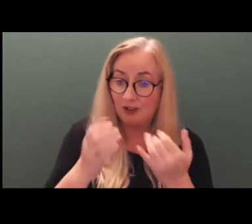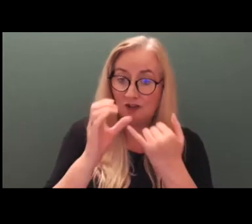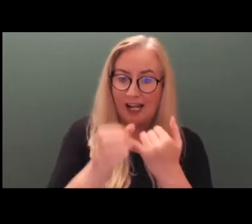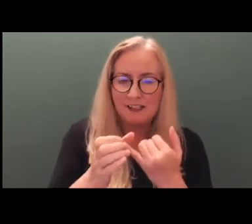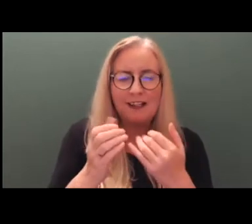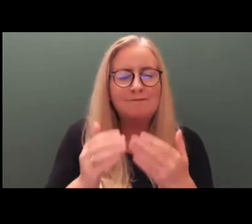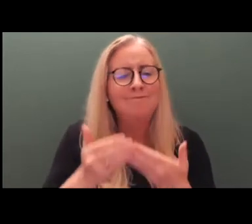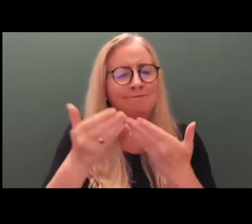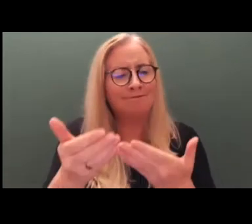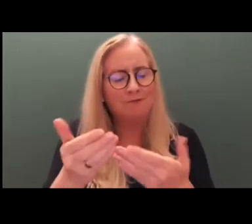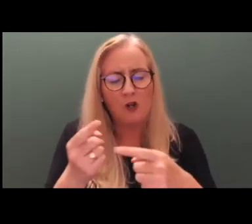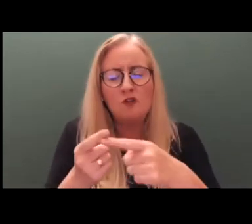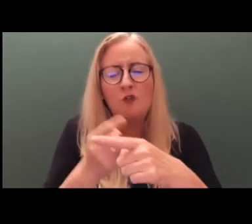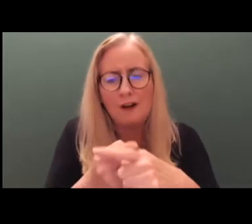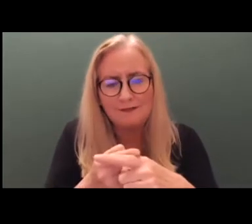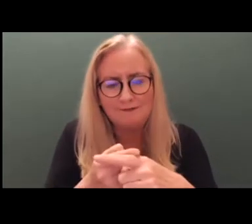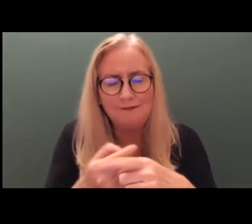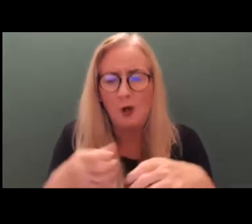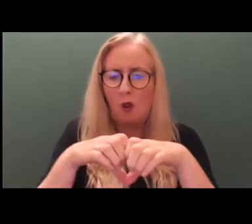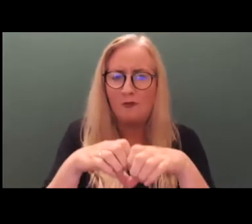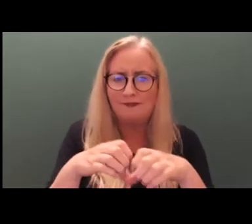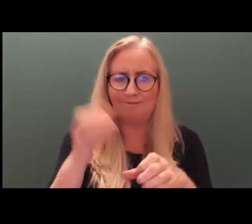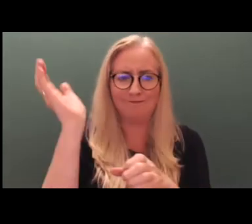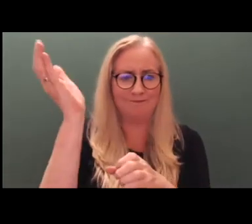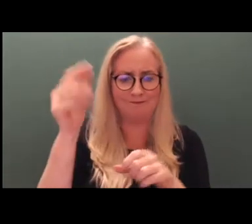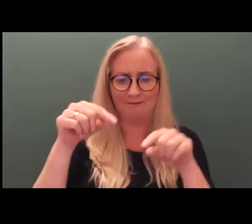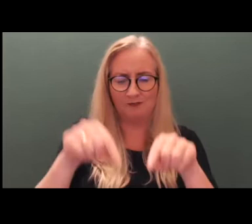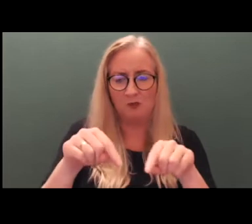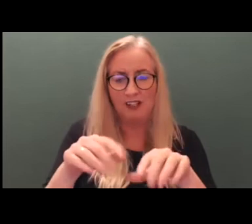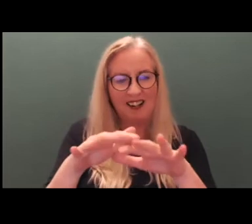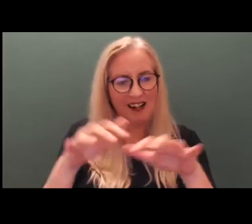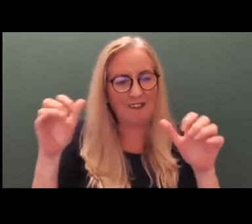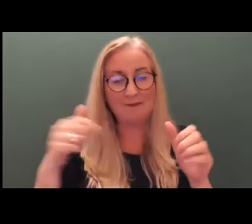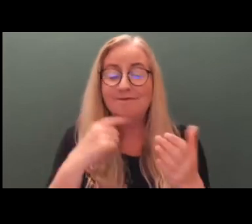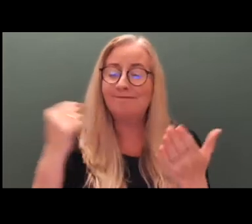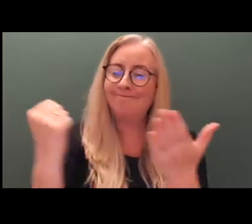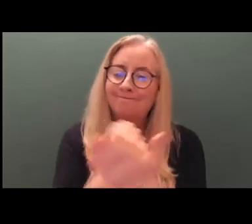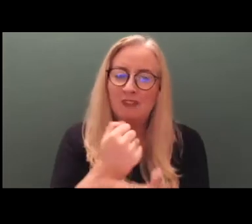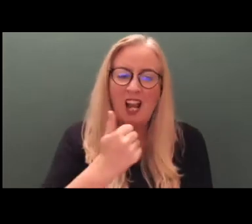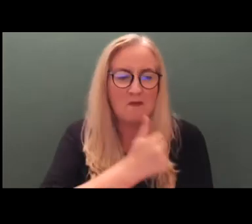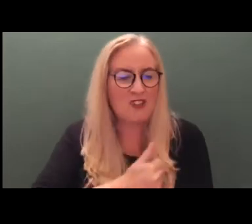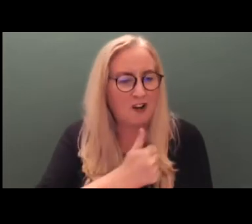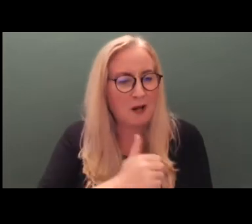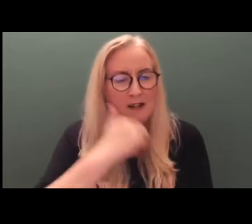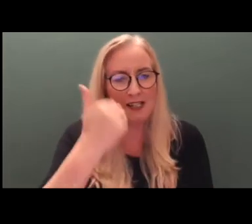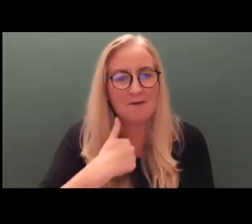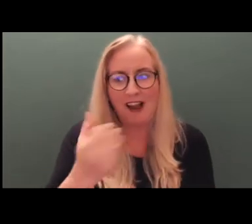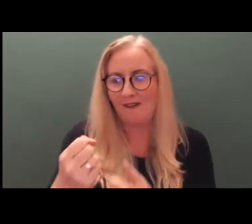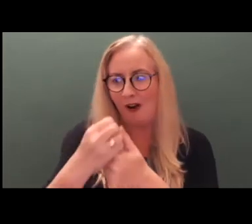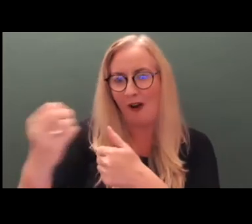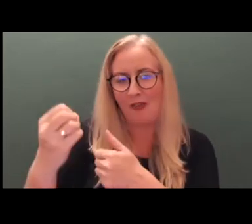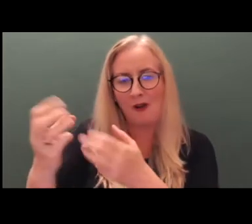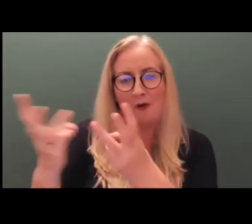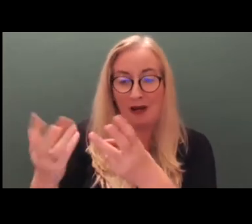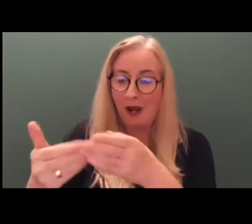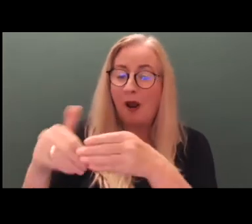short closing address at today's conference. I'm only sorry that because of my commitments to other matters, including